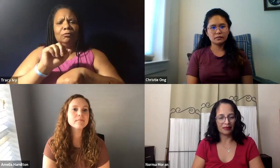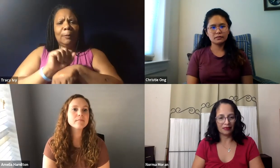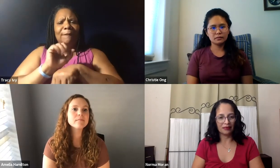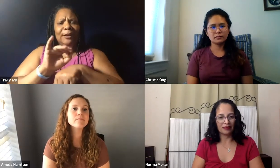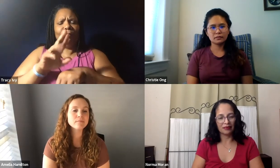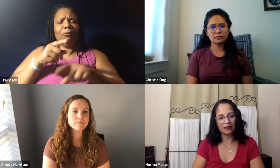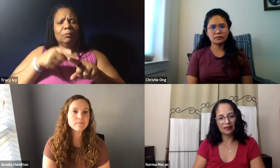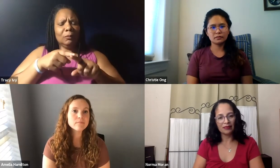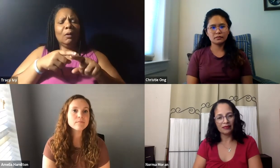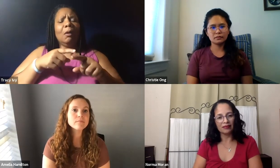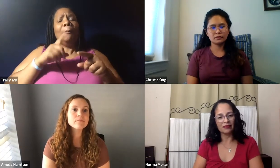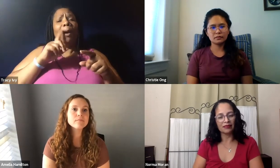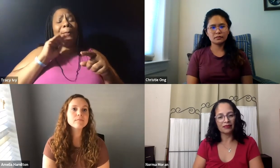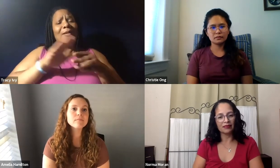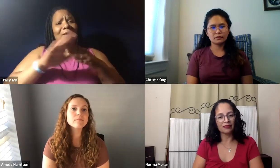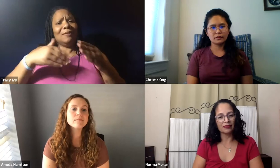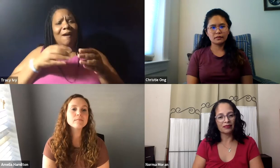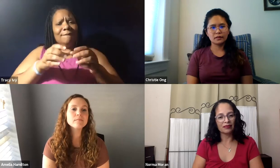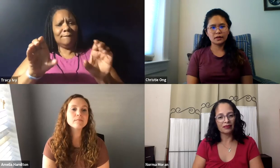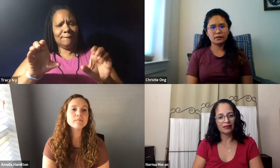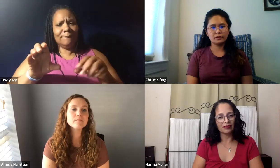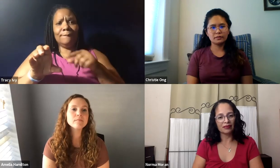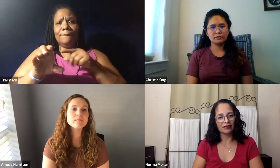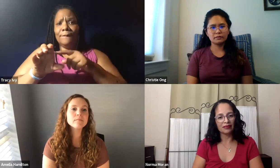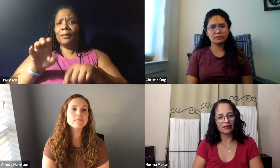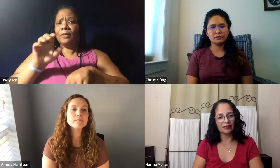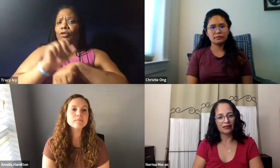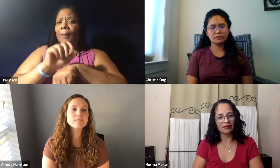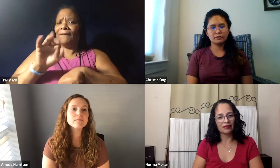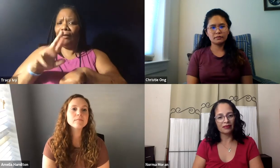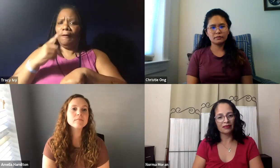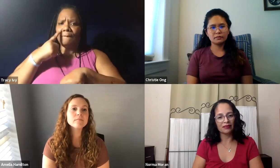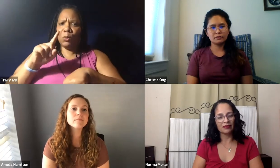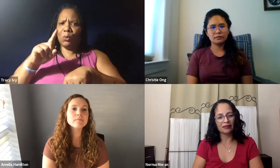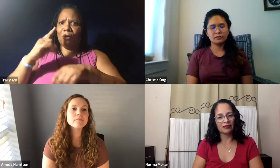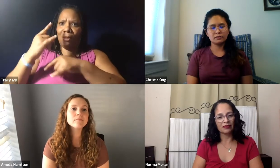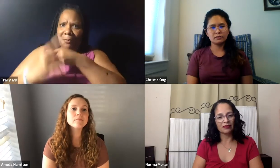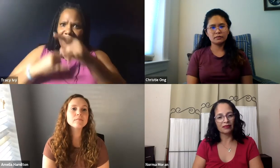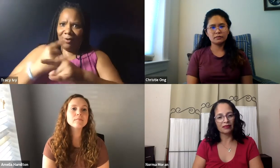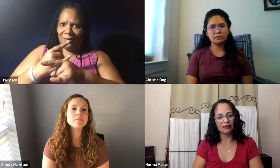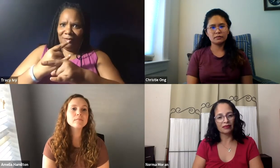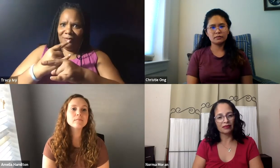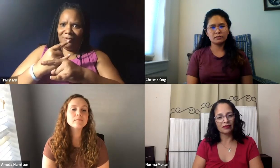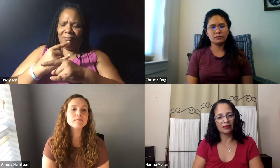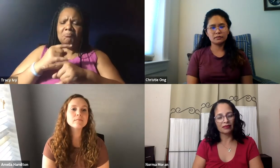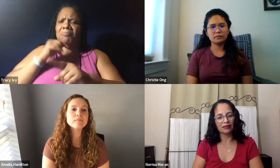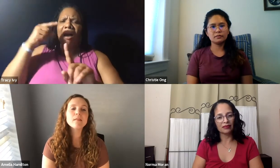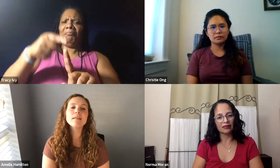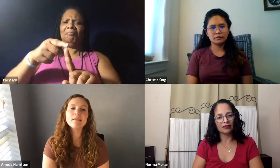I wish that we had some type of job fair. I know that there is a career fair, but it would be great to have one